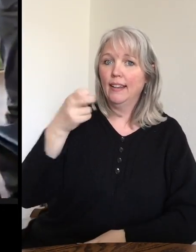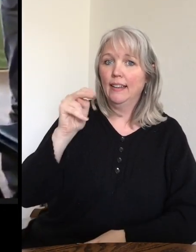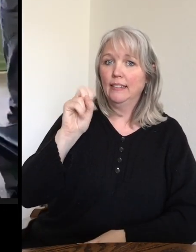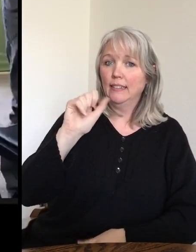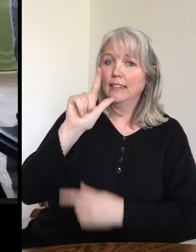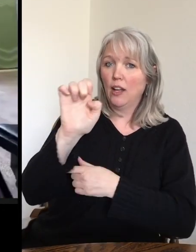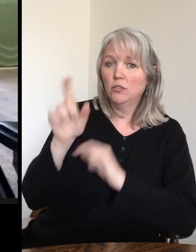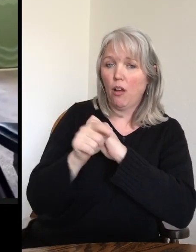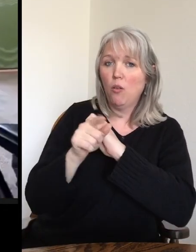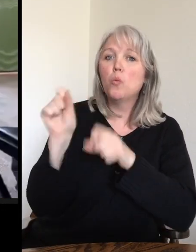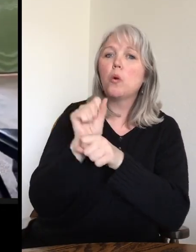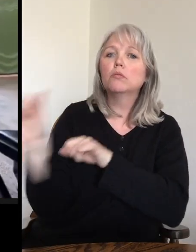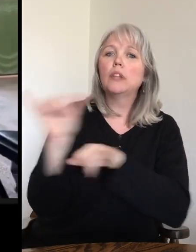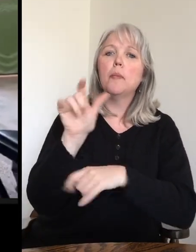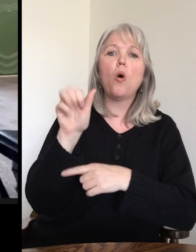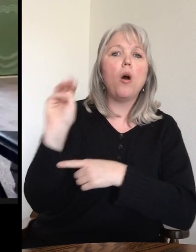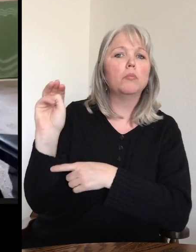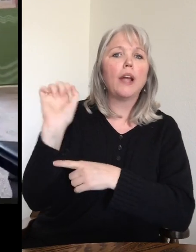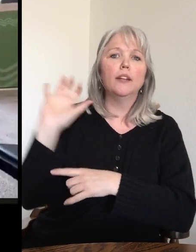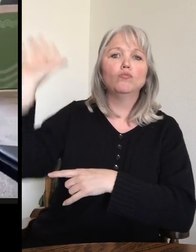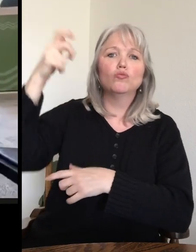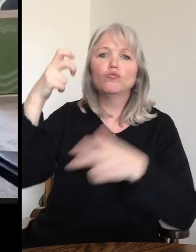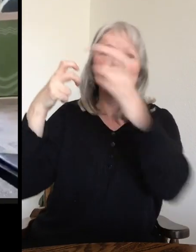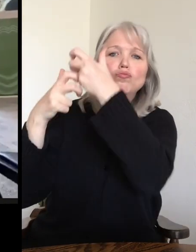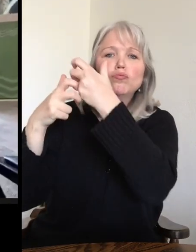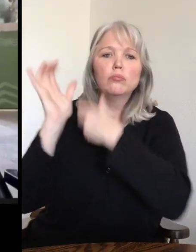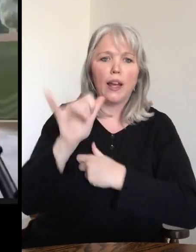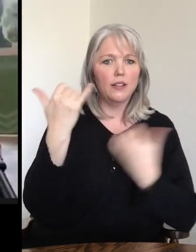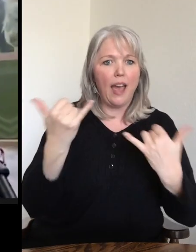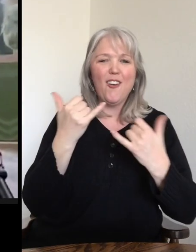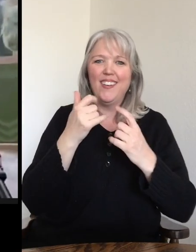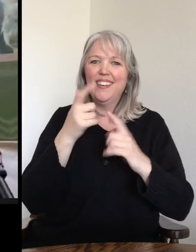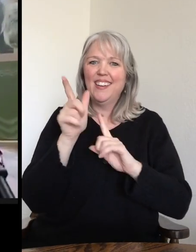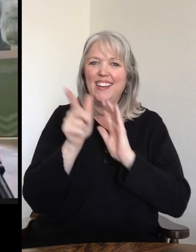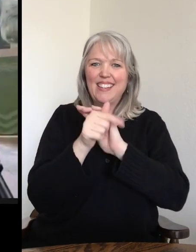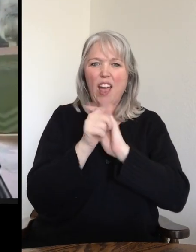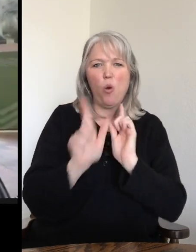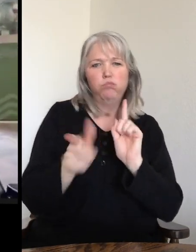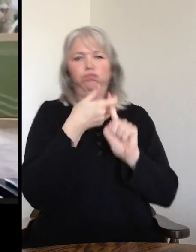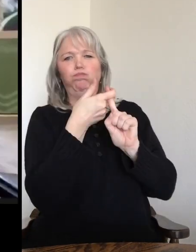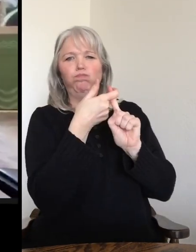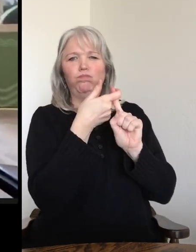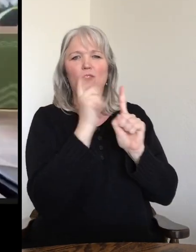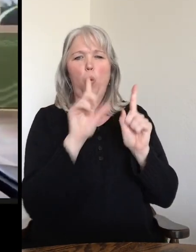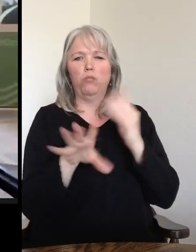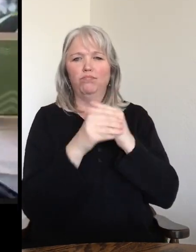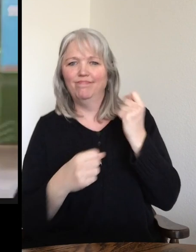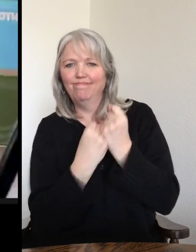that works like an extra limb and can grasp onto things. As you can see, he's doing right now. He's wrapping that tail around for some extra support. But in